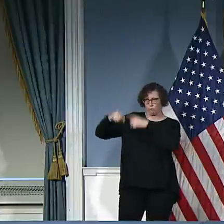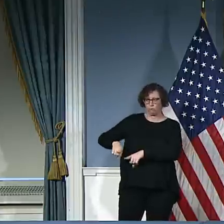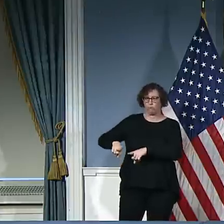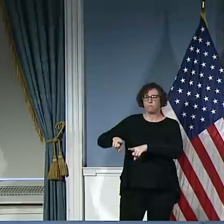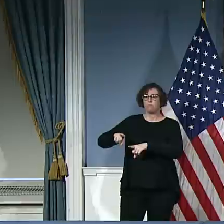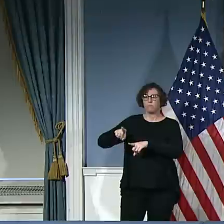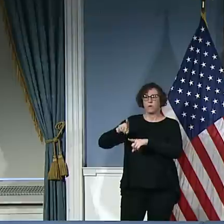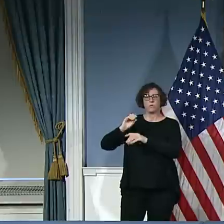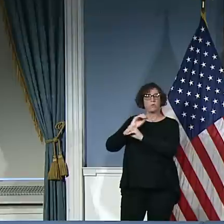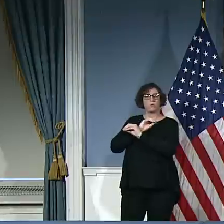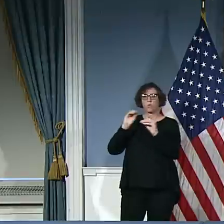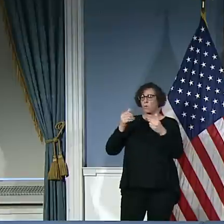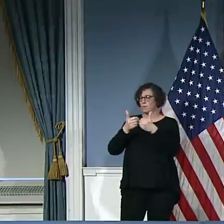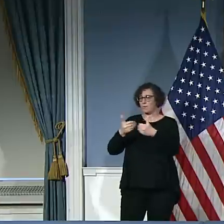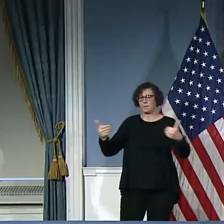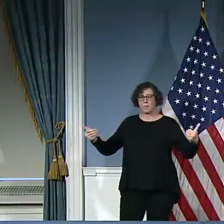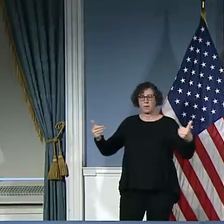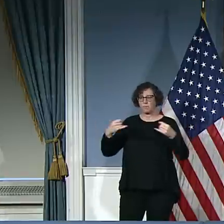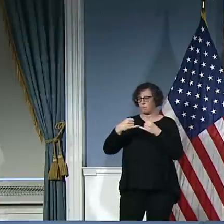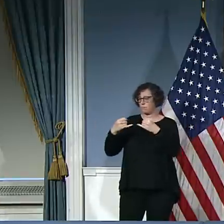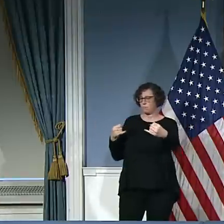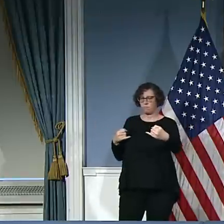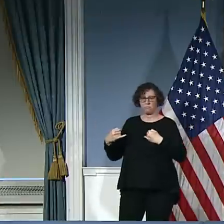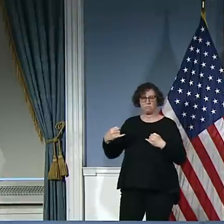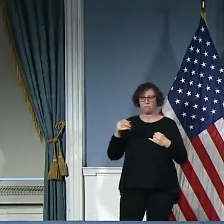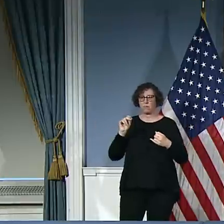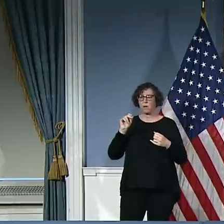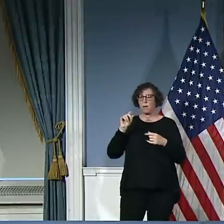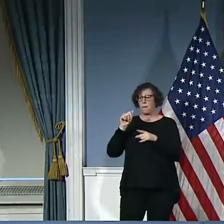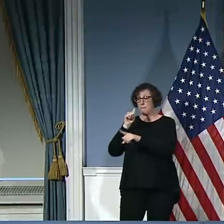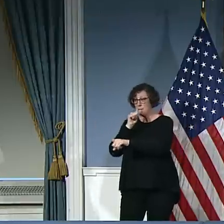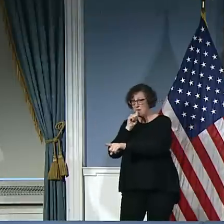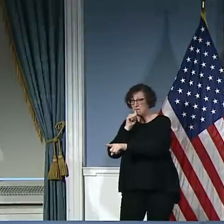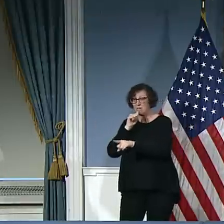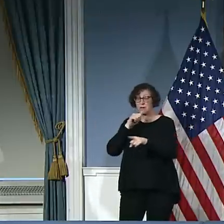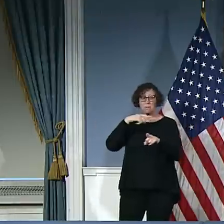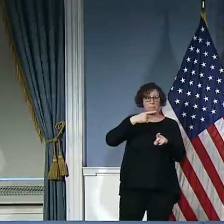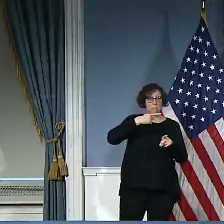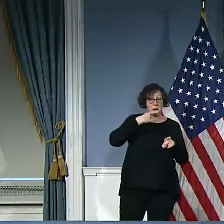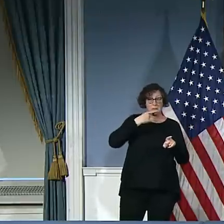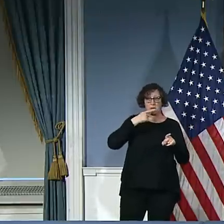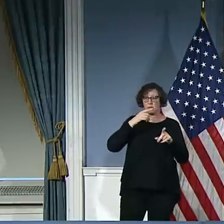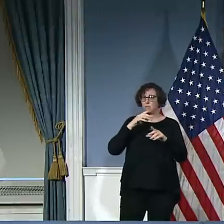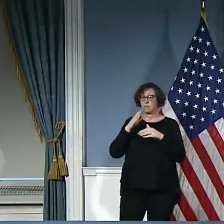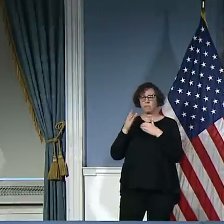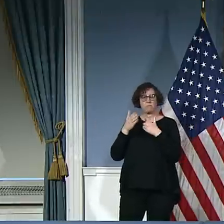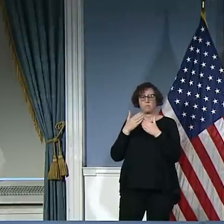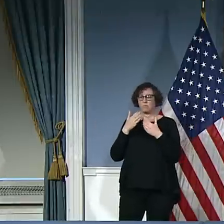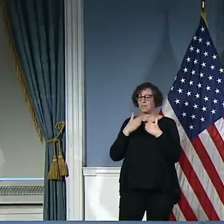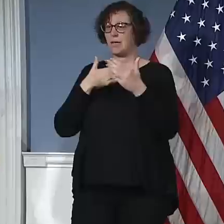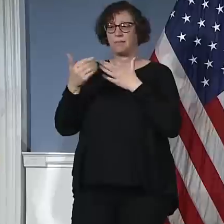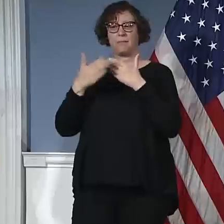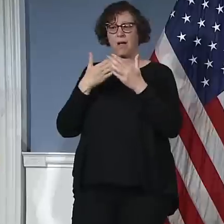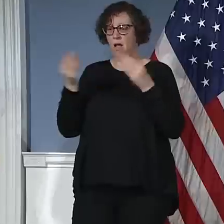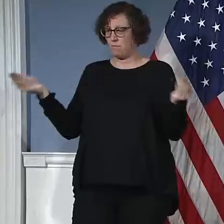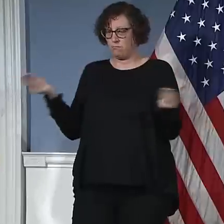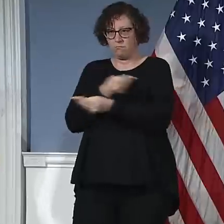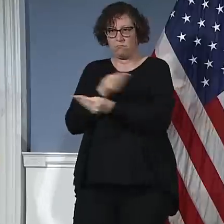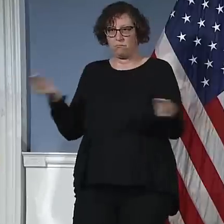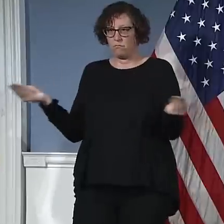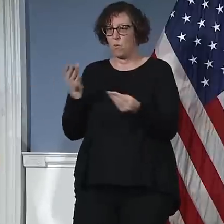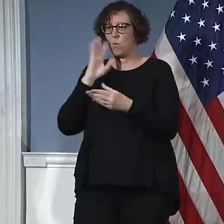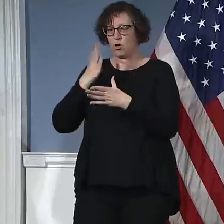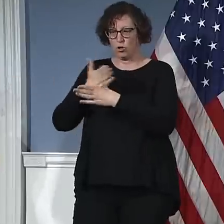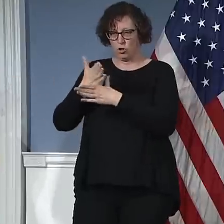between the public and the private hospitals. I mean, as I mentioned, our emergency management warehouse had 400